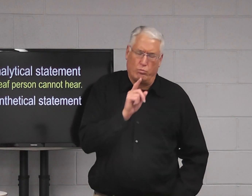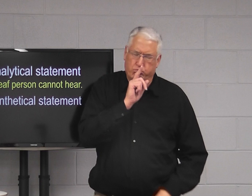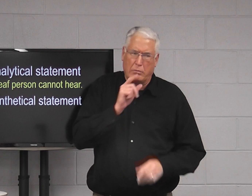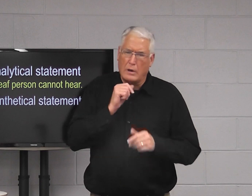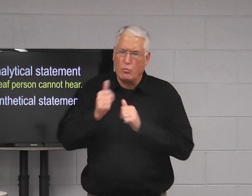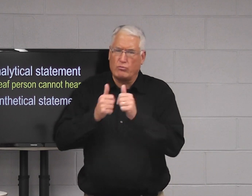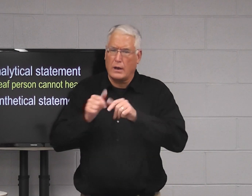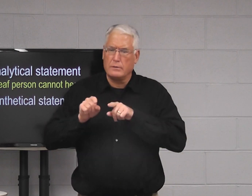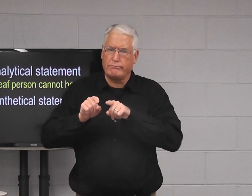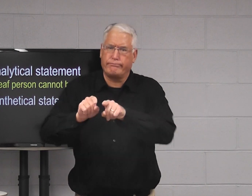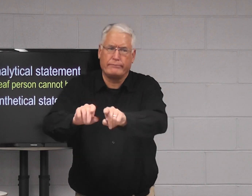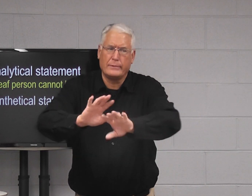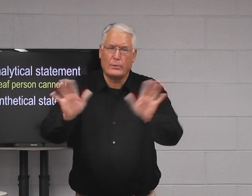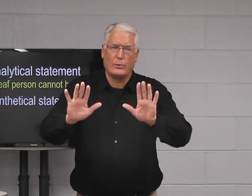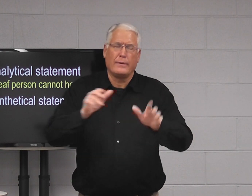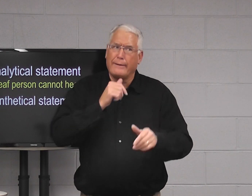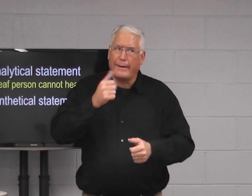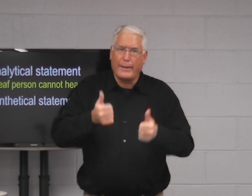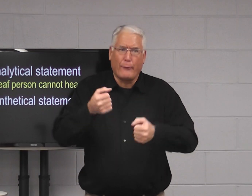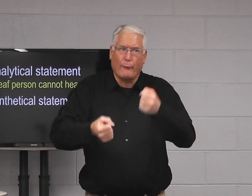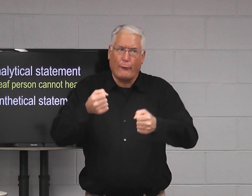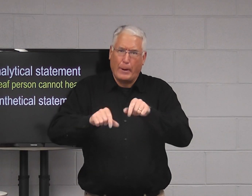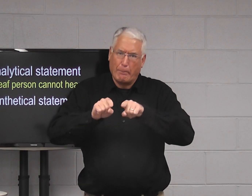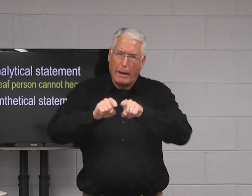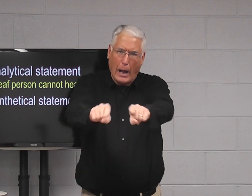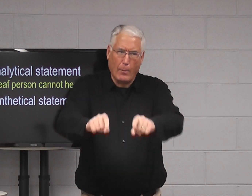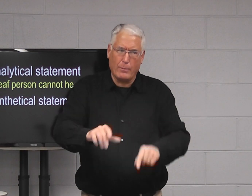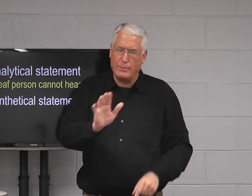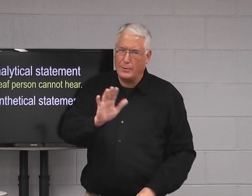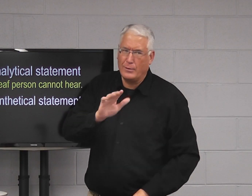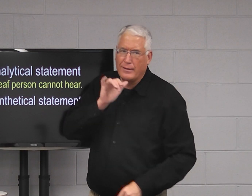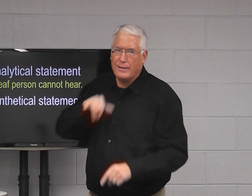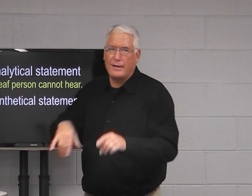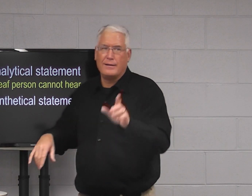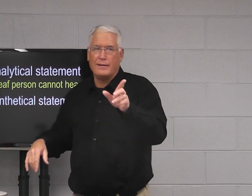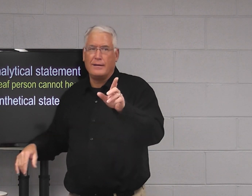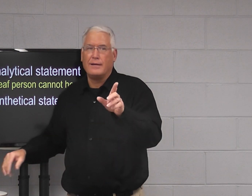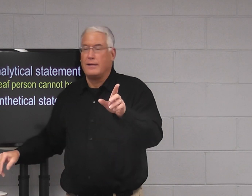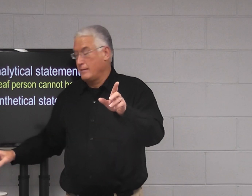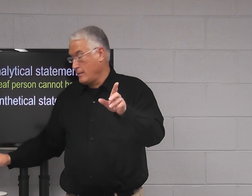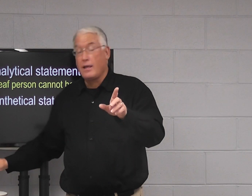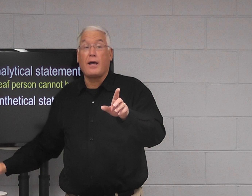like competitive? No, it's not like a race. It's not like a race card.